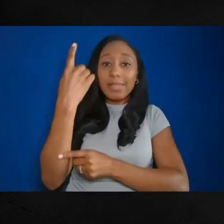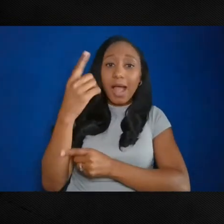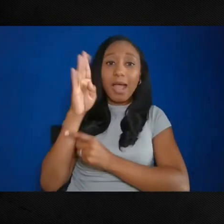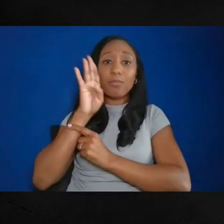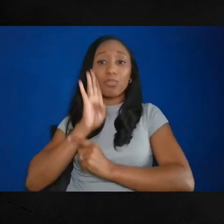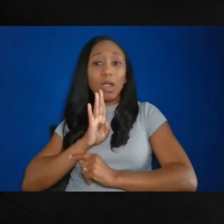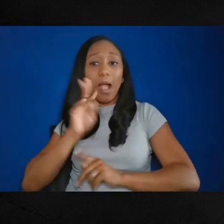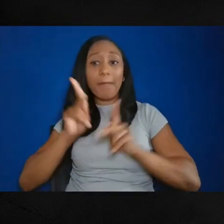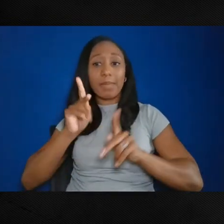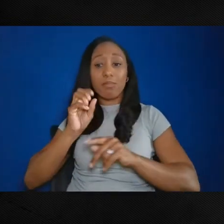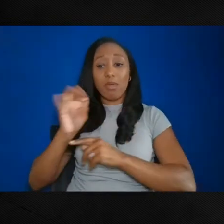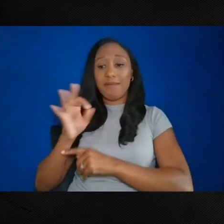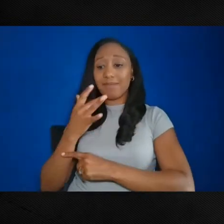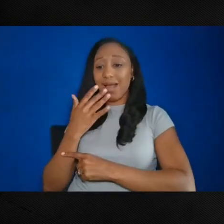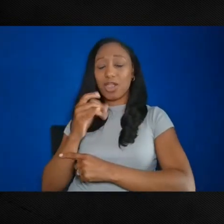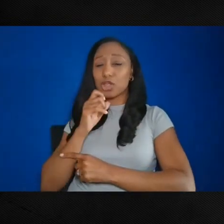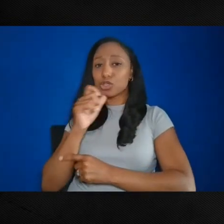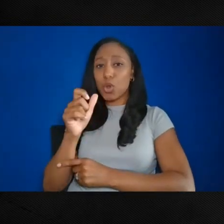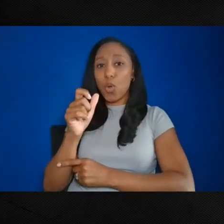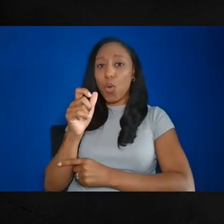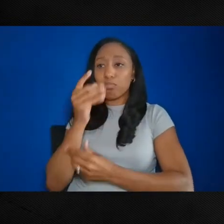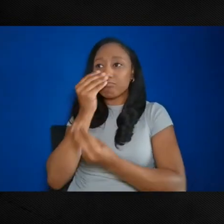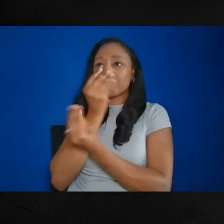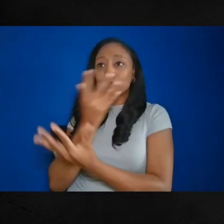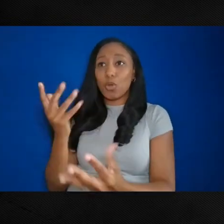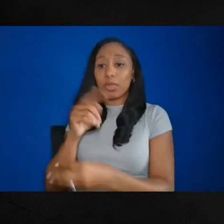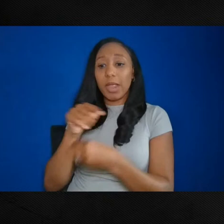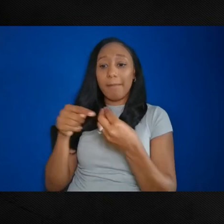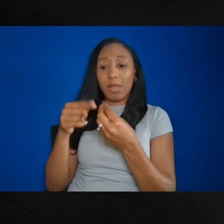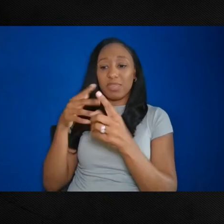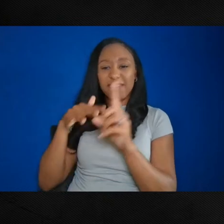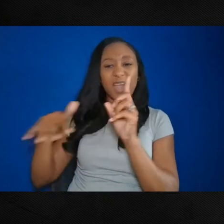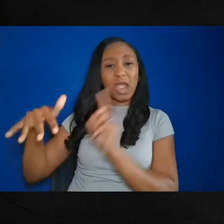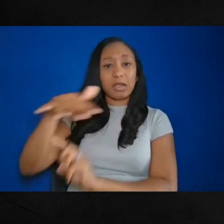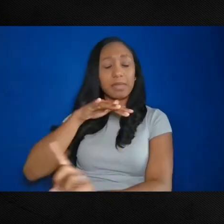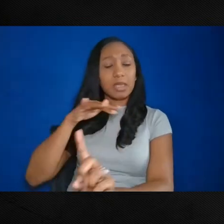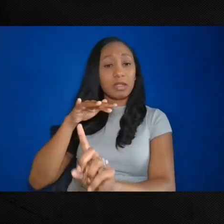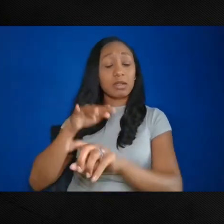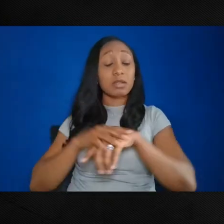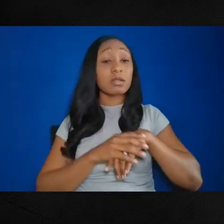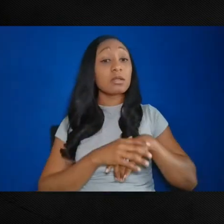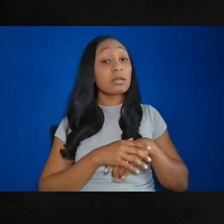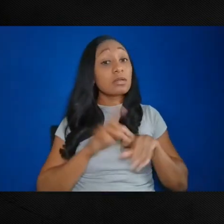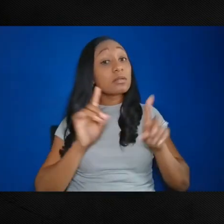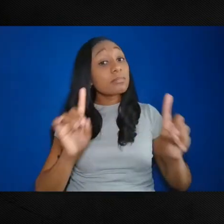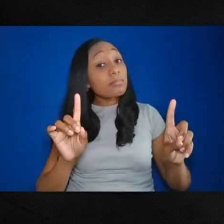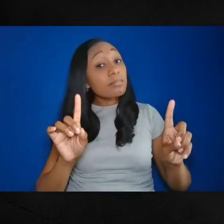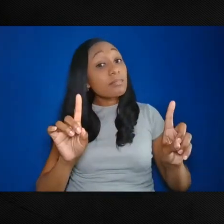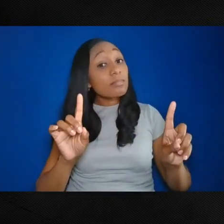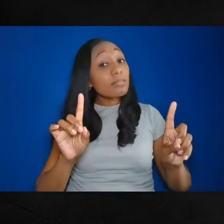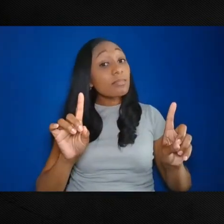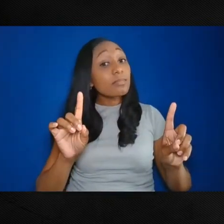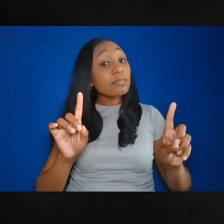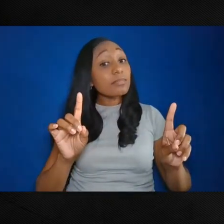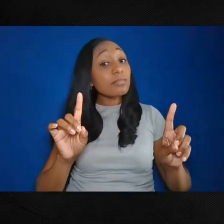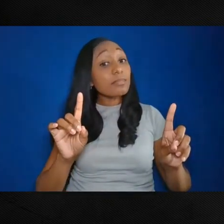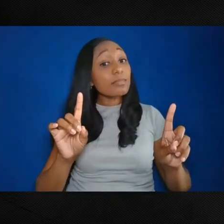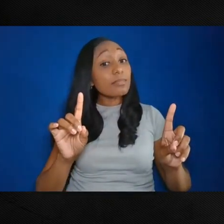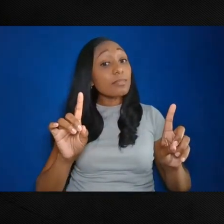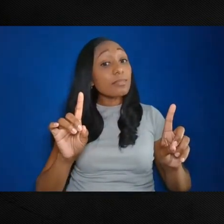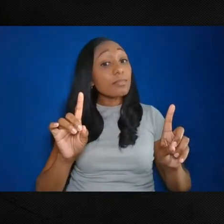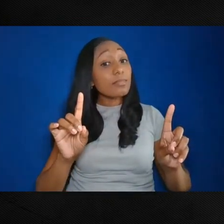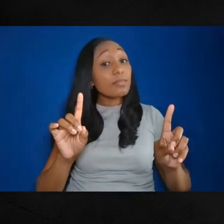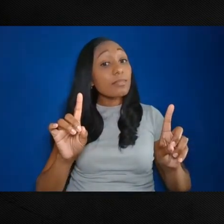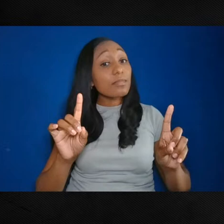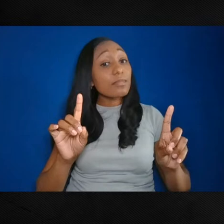color don't care about the environment. Every day I wake up, I'm dedicated to trying to smash that myth